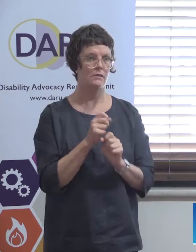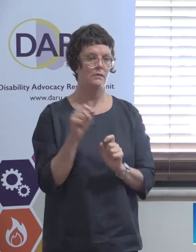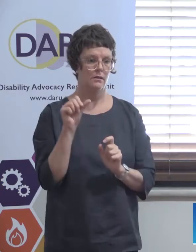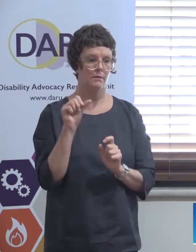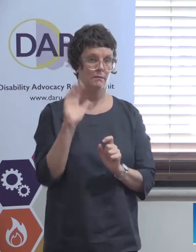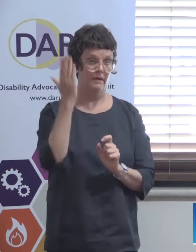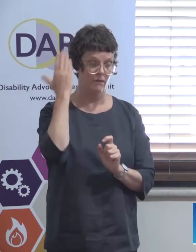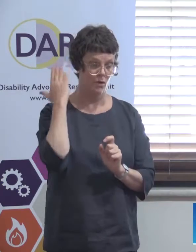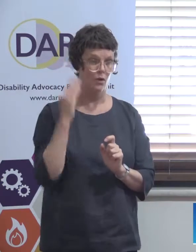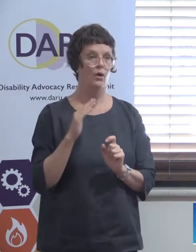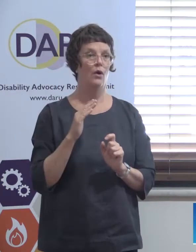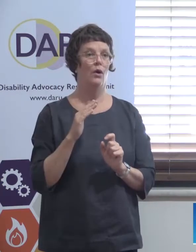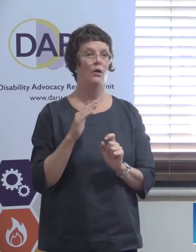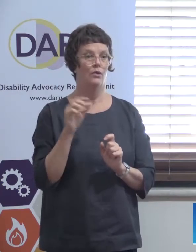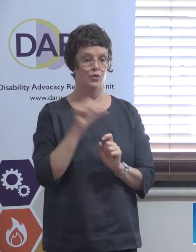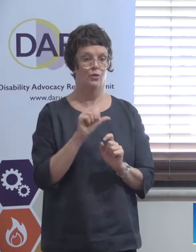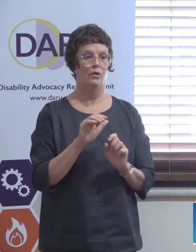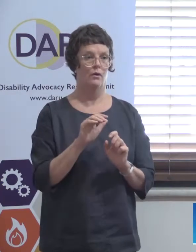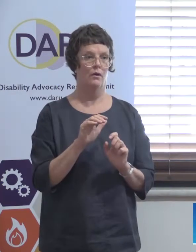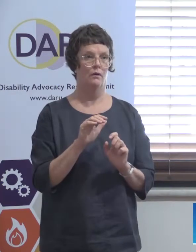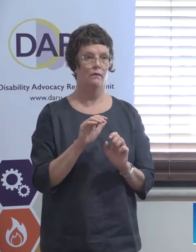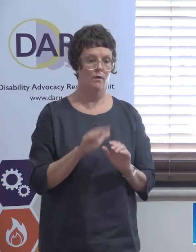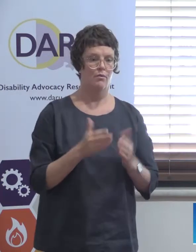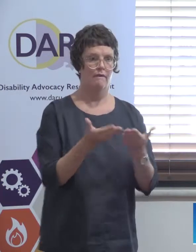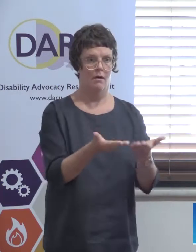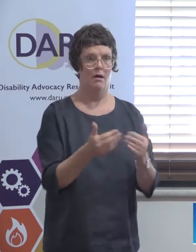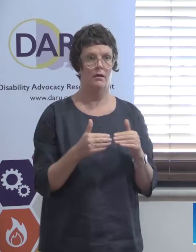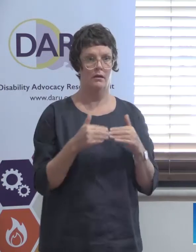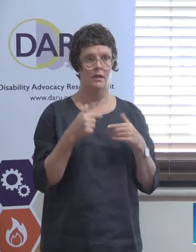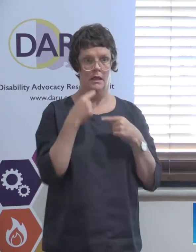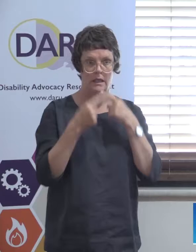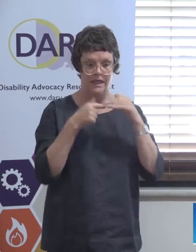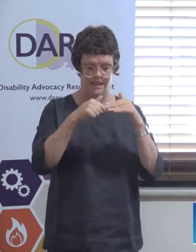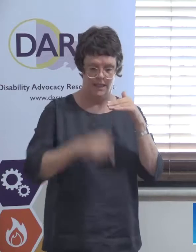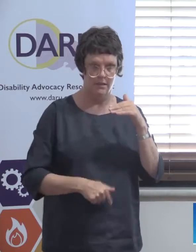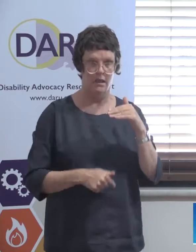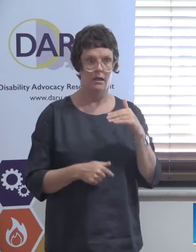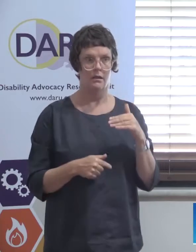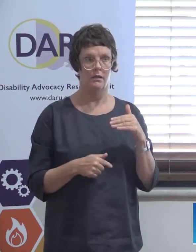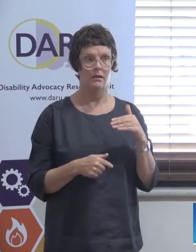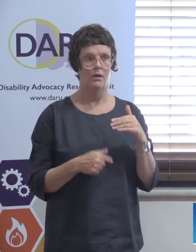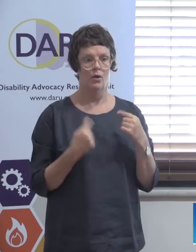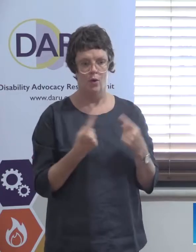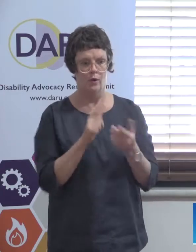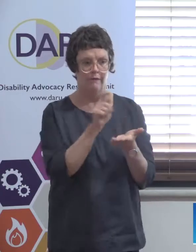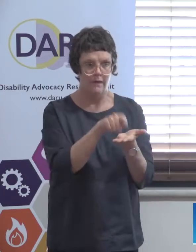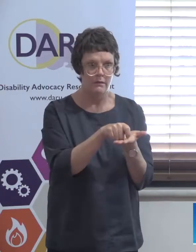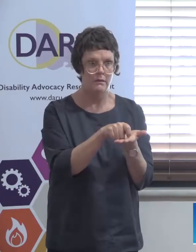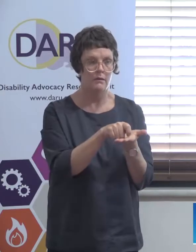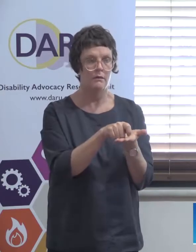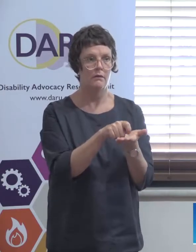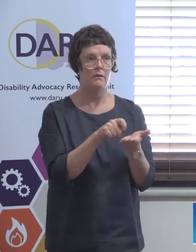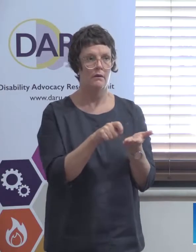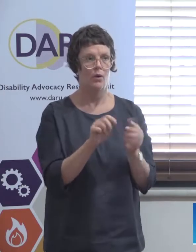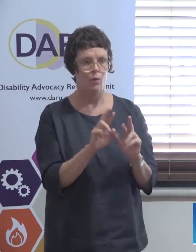NDIA in detail who they funded and what they funded them for so that the ILC people inside the NDIA